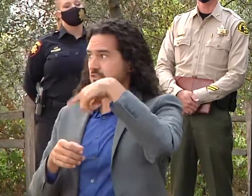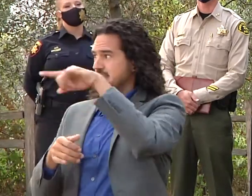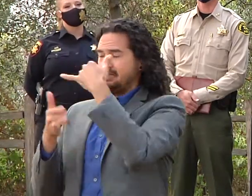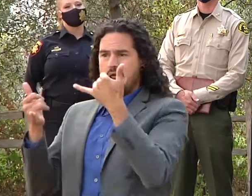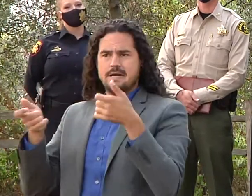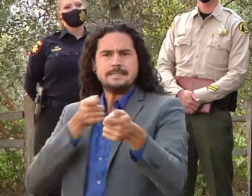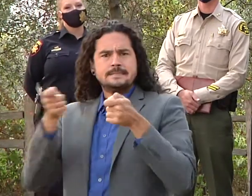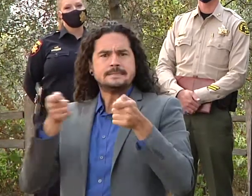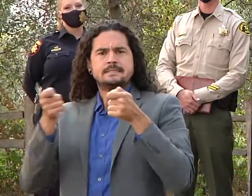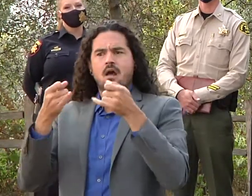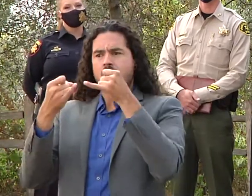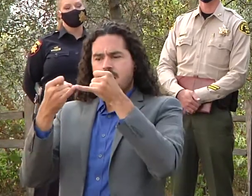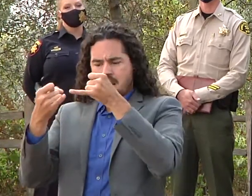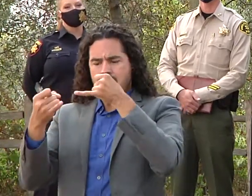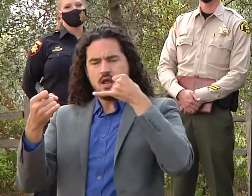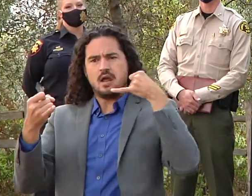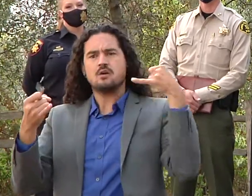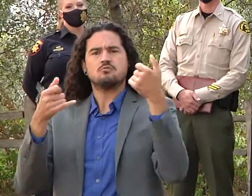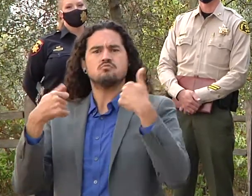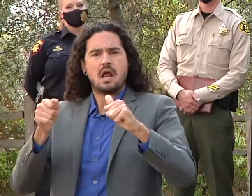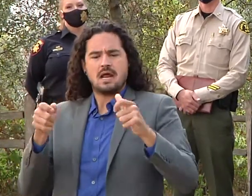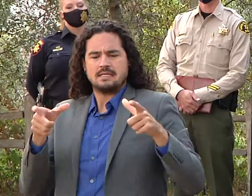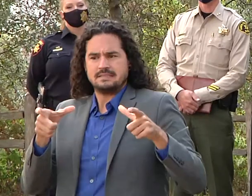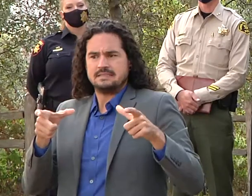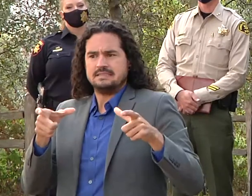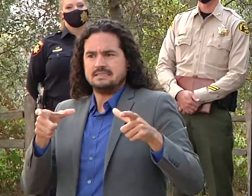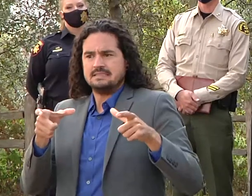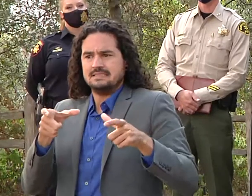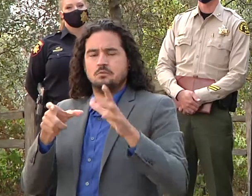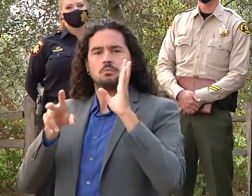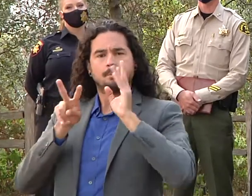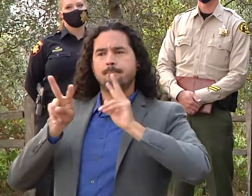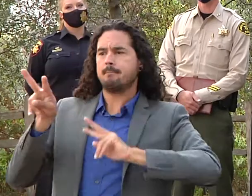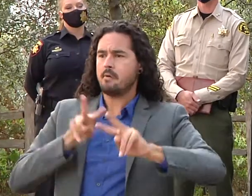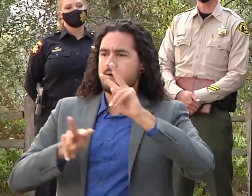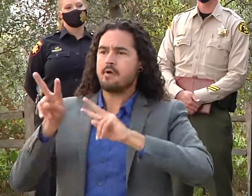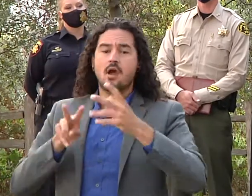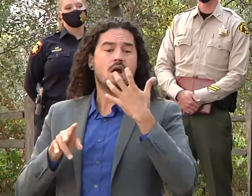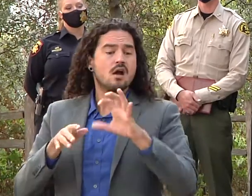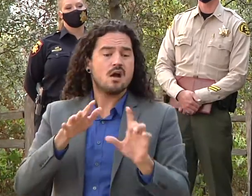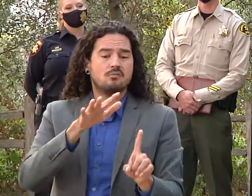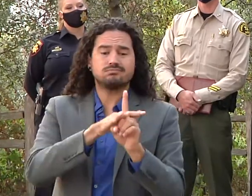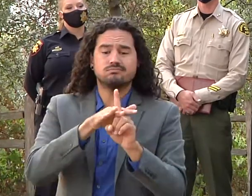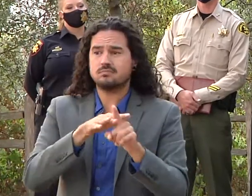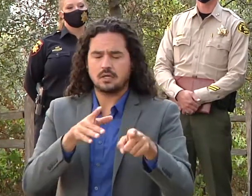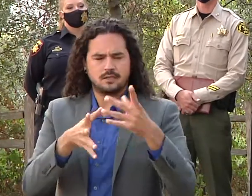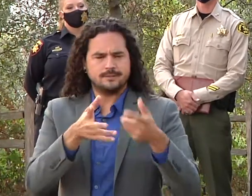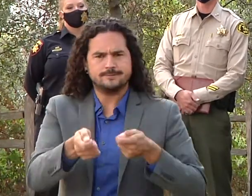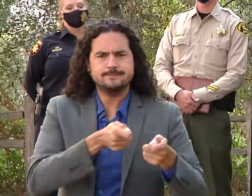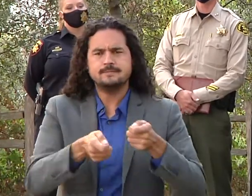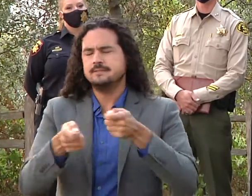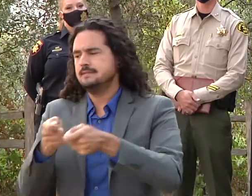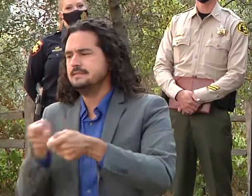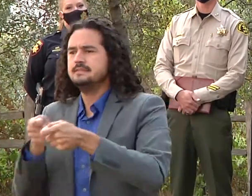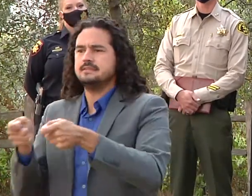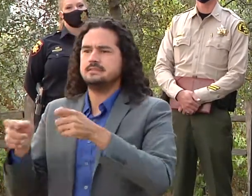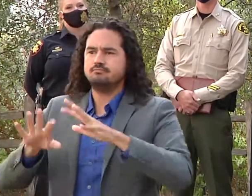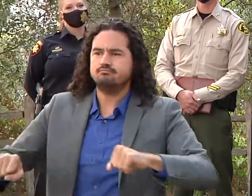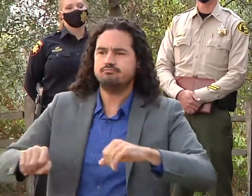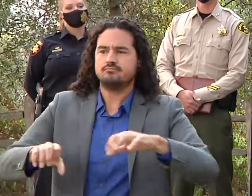they're going to be patrolling that and putting out hot spots throughout the area for for many weeks to come